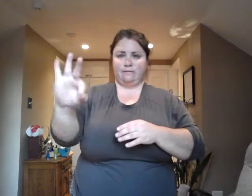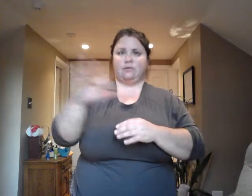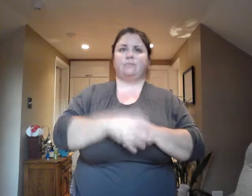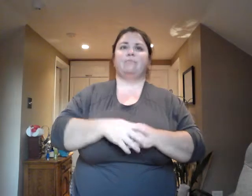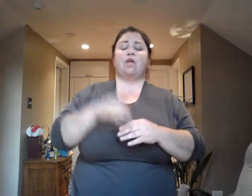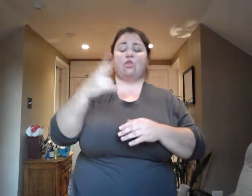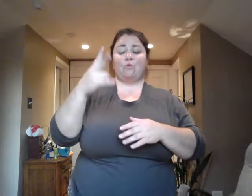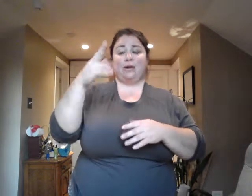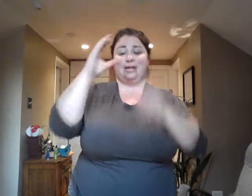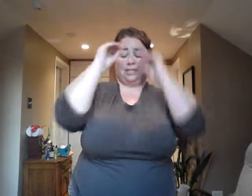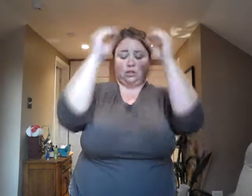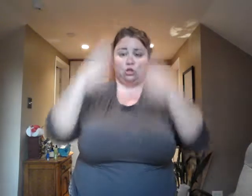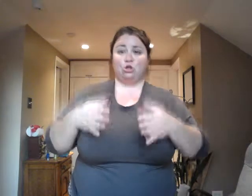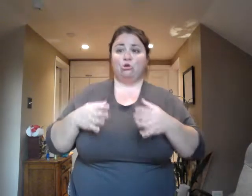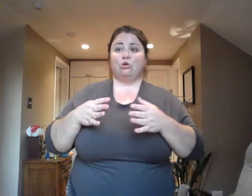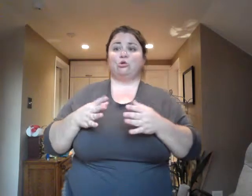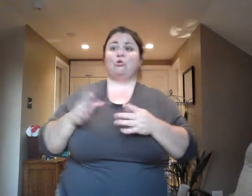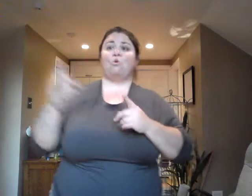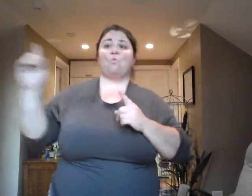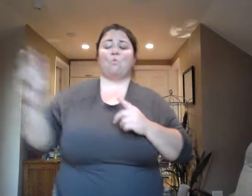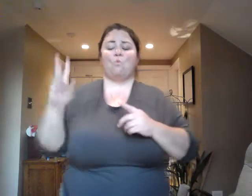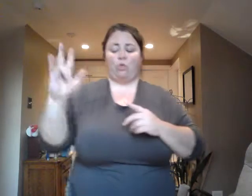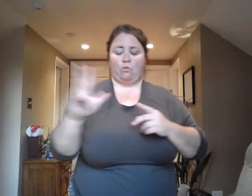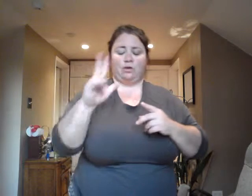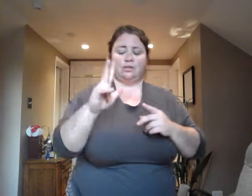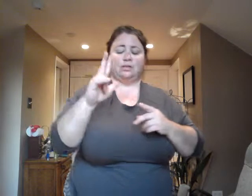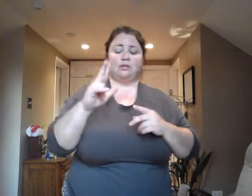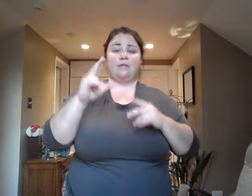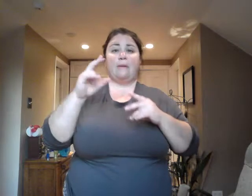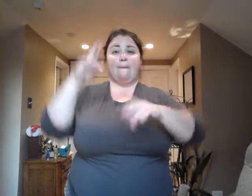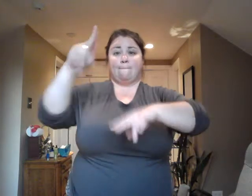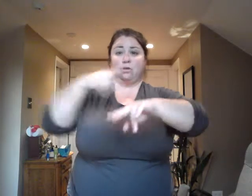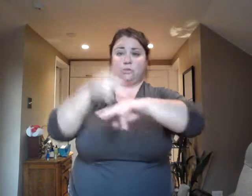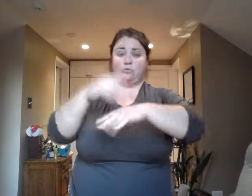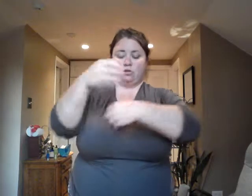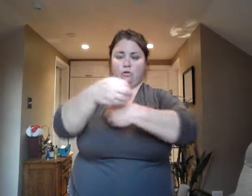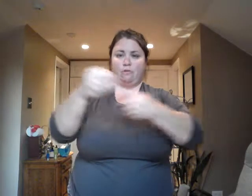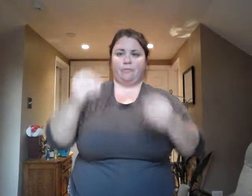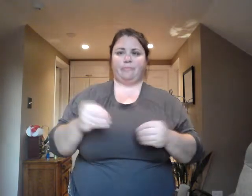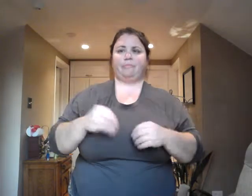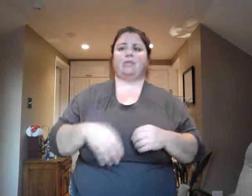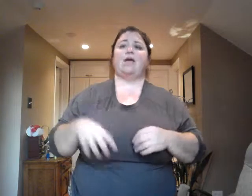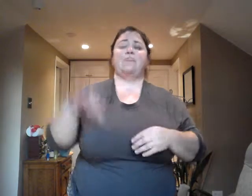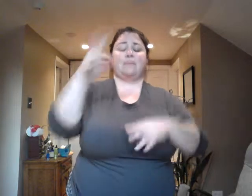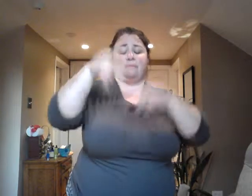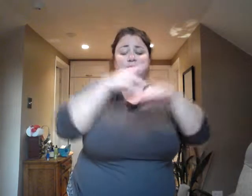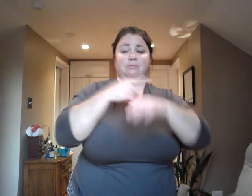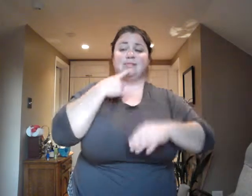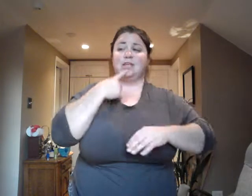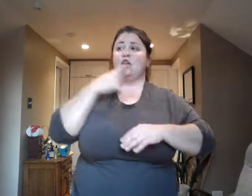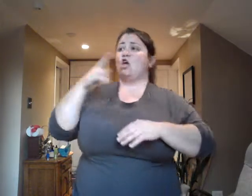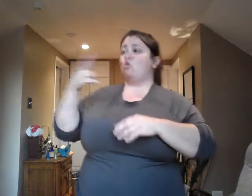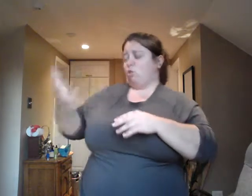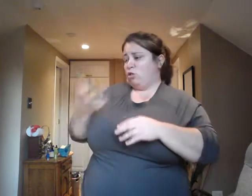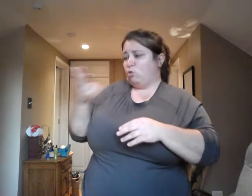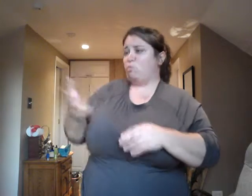office and told, You three teachers are the best teachers in this whole school. We have decided to reward your